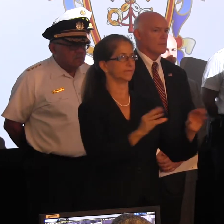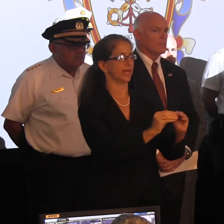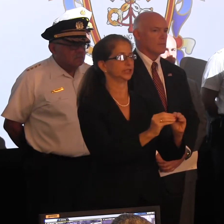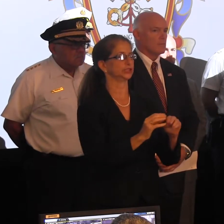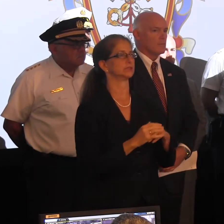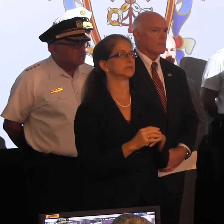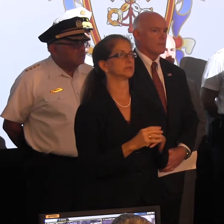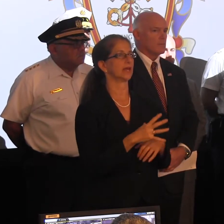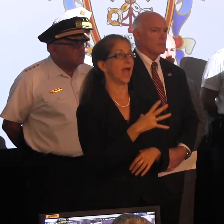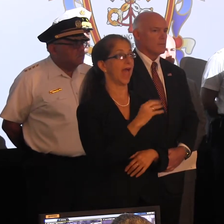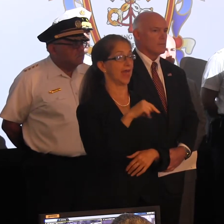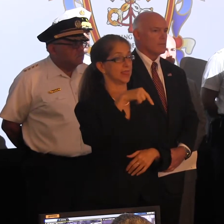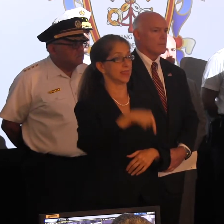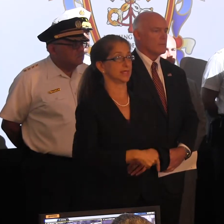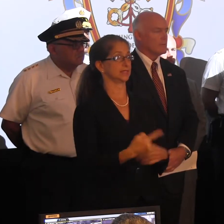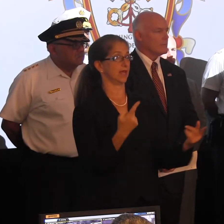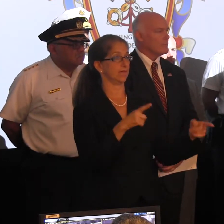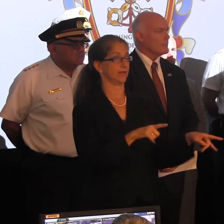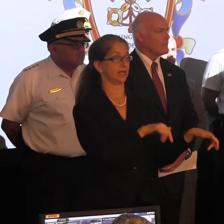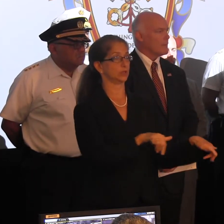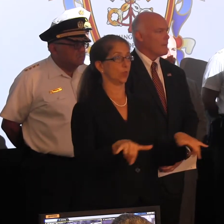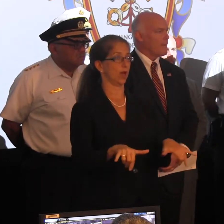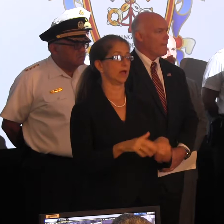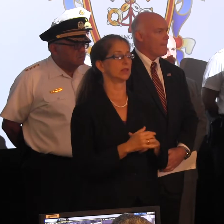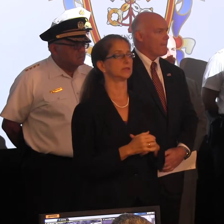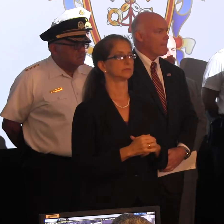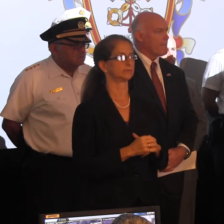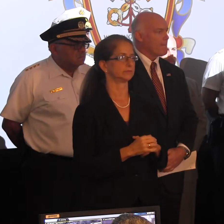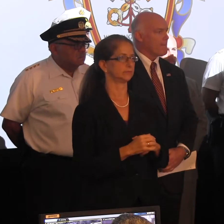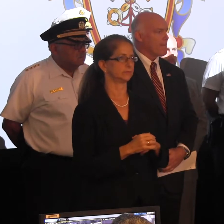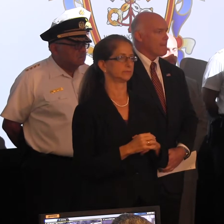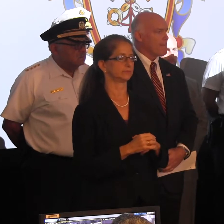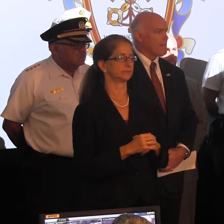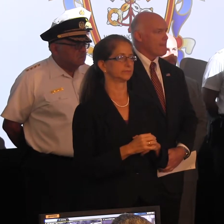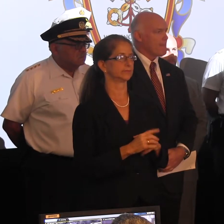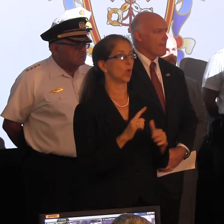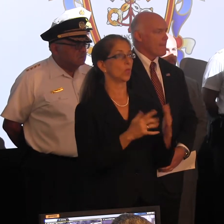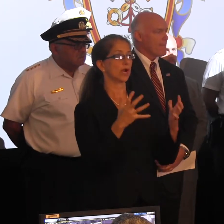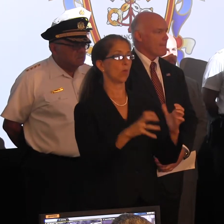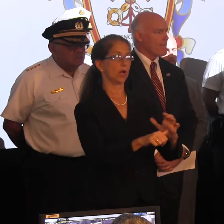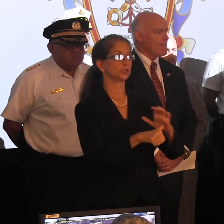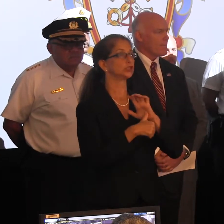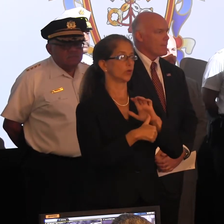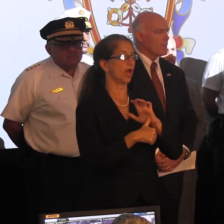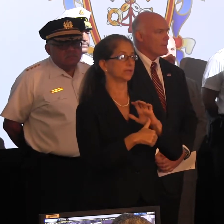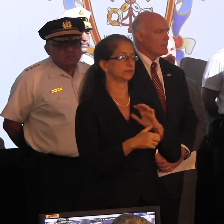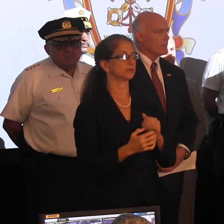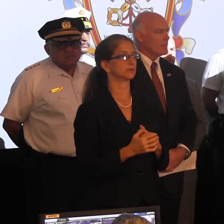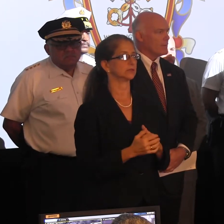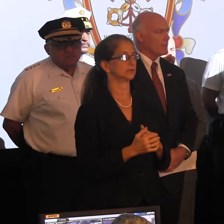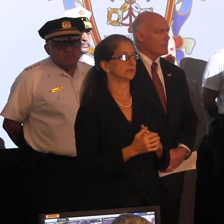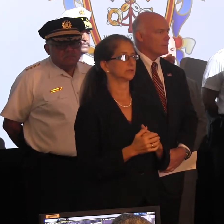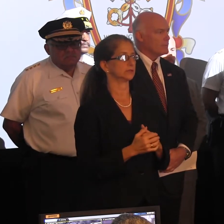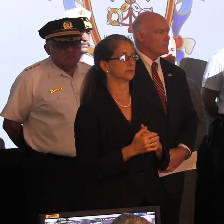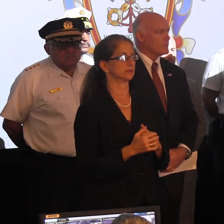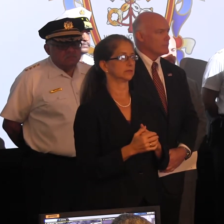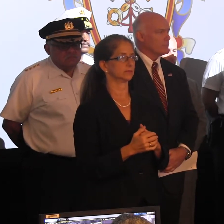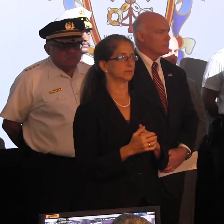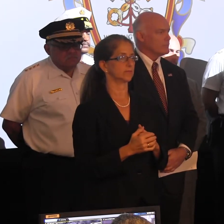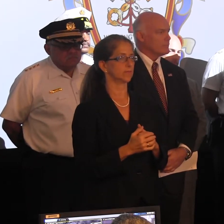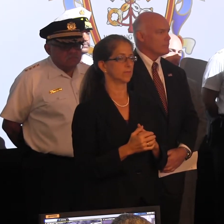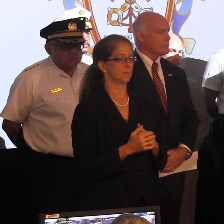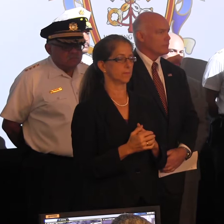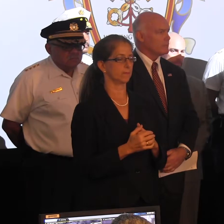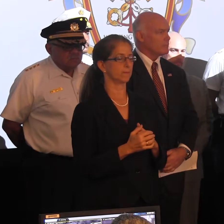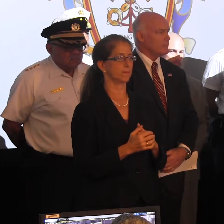and this event as well. The thing I'd like to stress is the level of